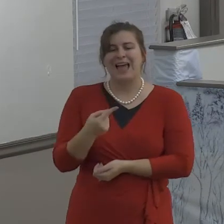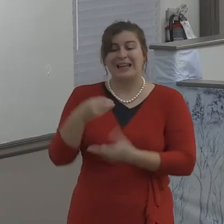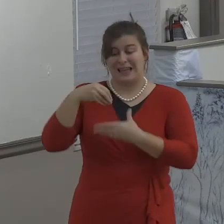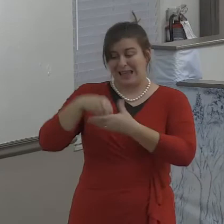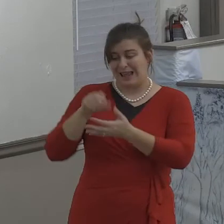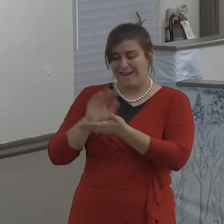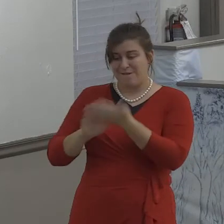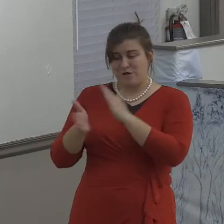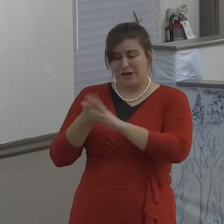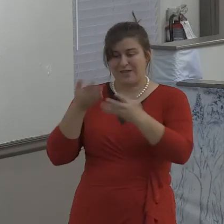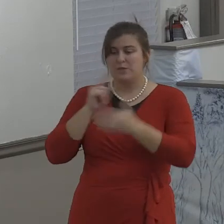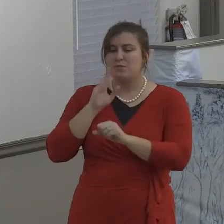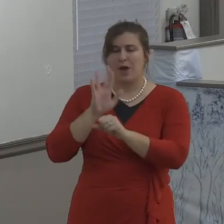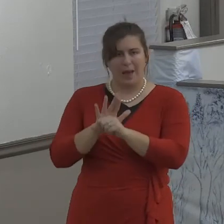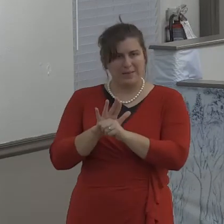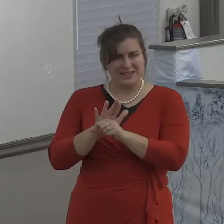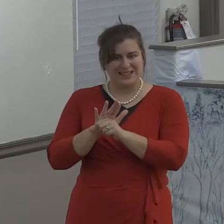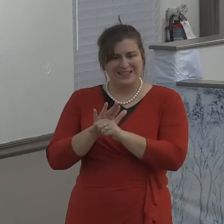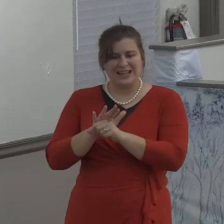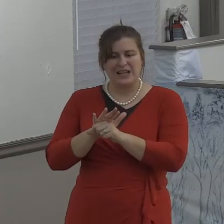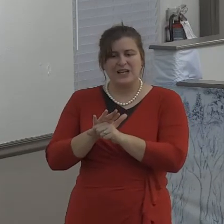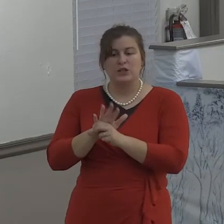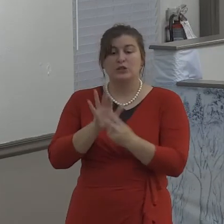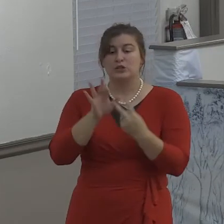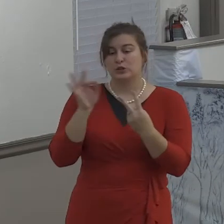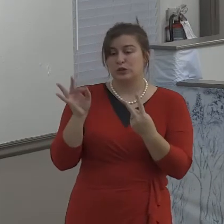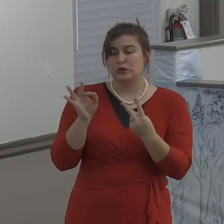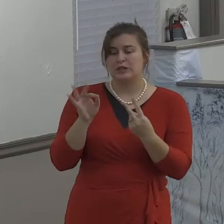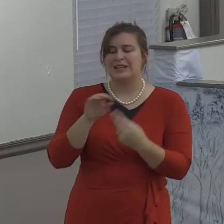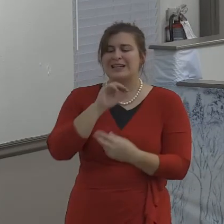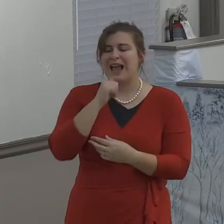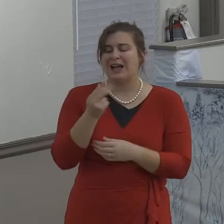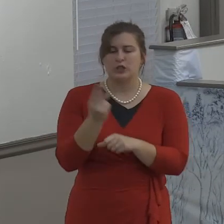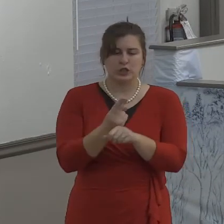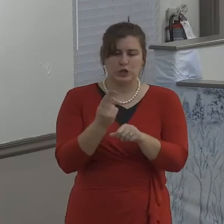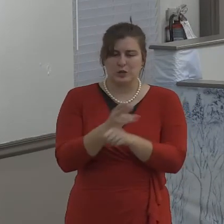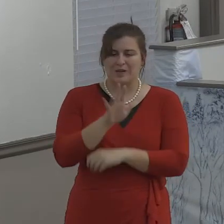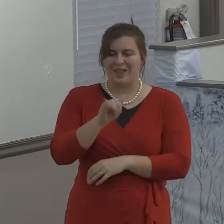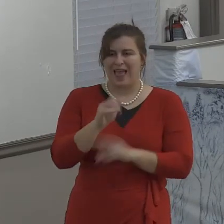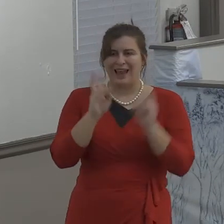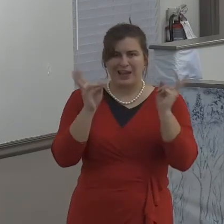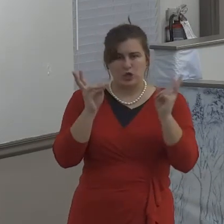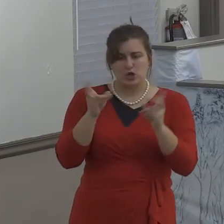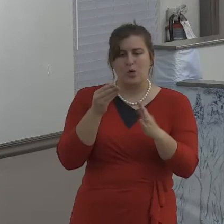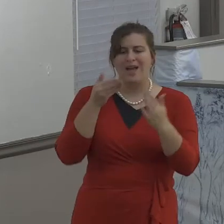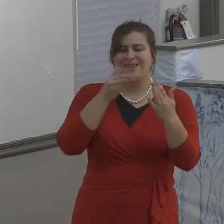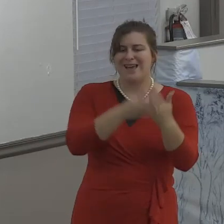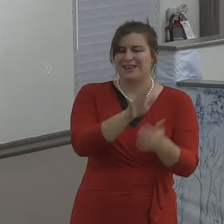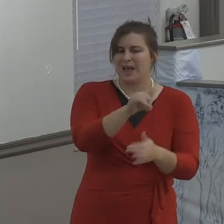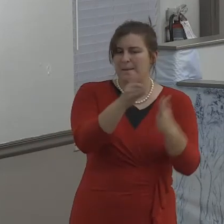well you know all that says is that three years ago I didn't forgive you and I'm still not forgiving you